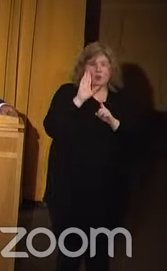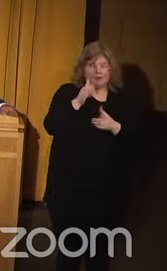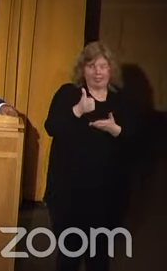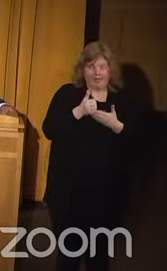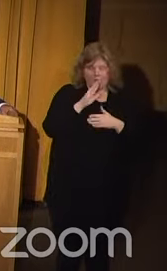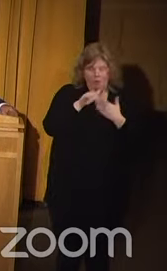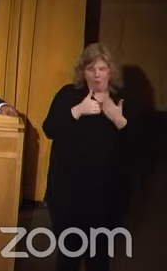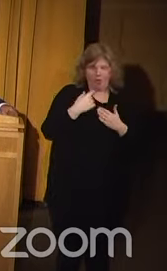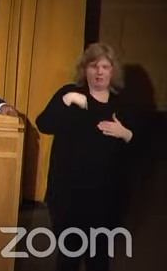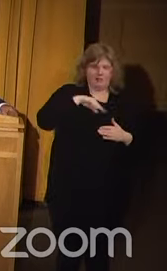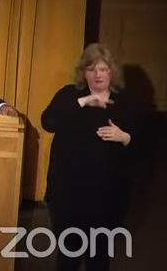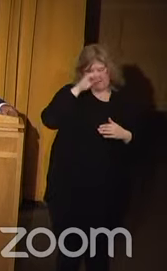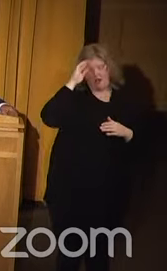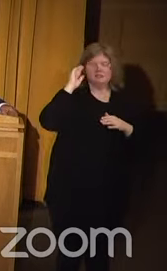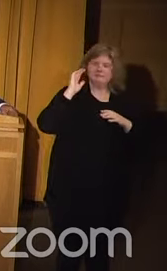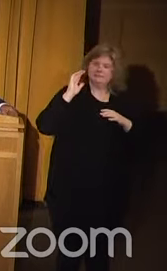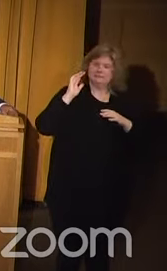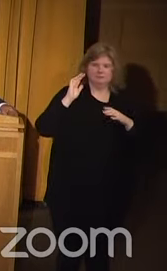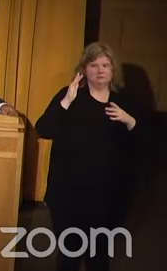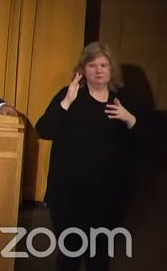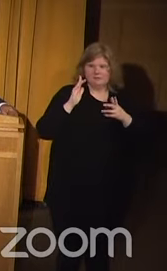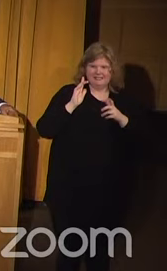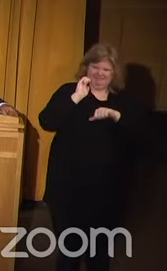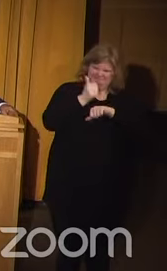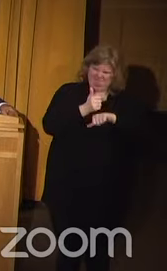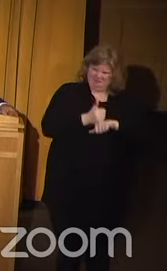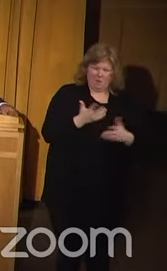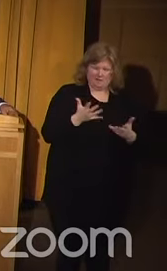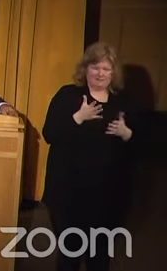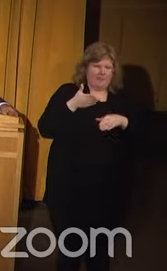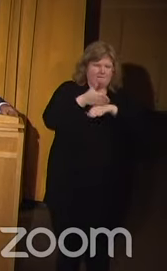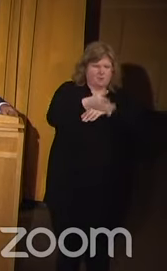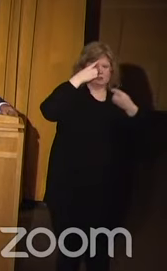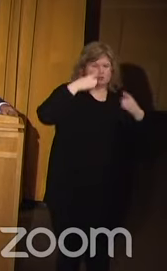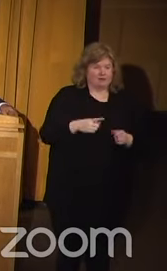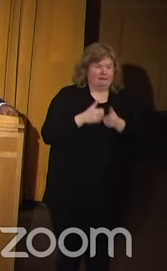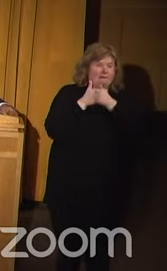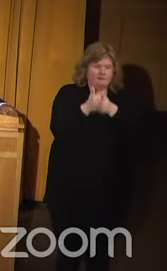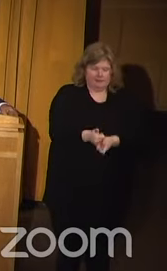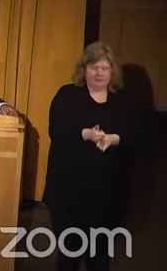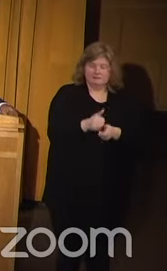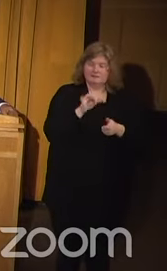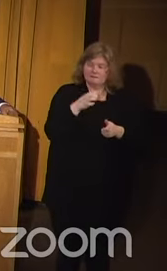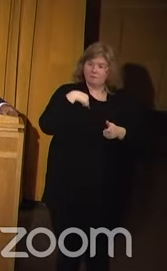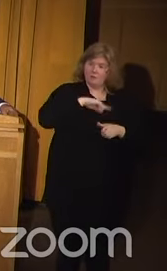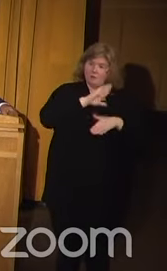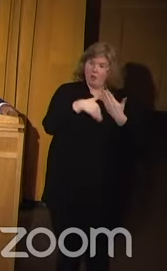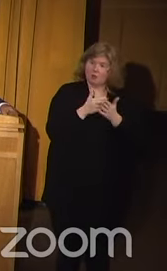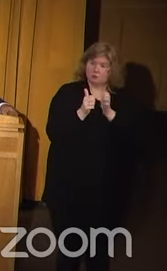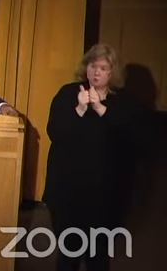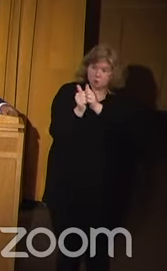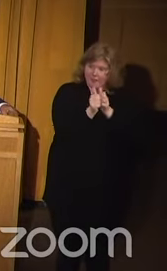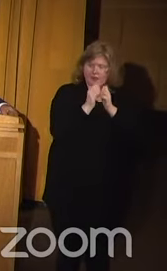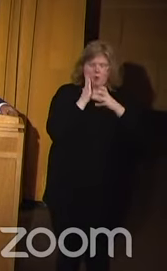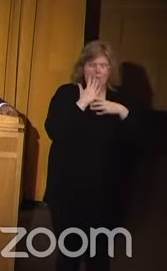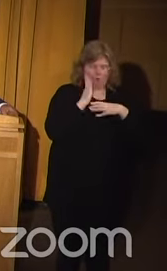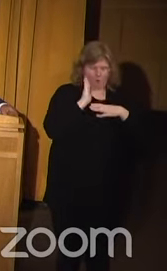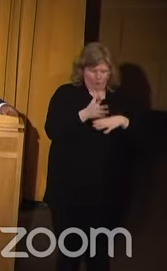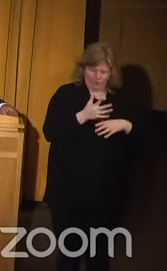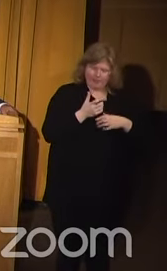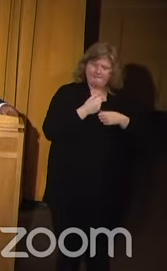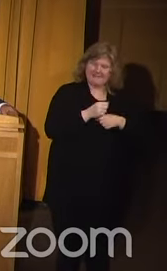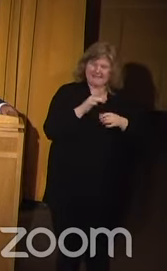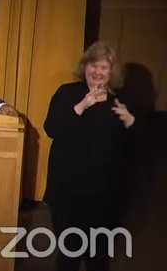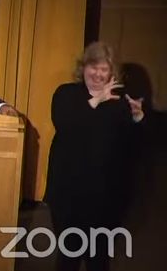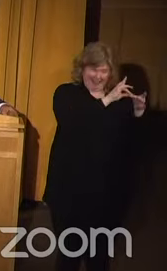foundation for post-agreement compliance. Because if we all work together to do this, we will strengthen the connections between these